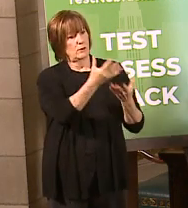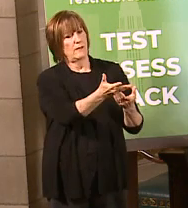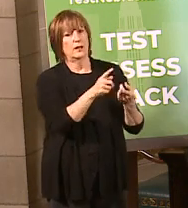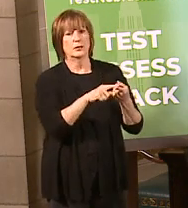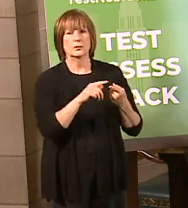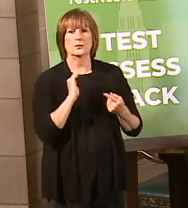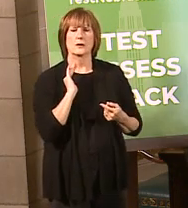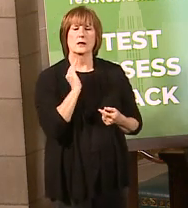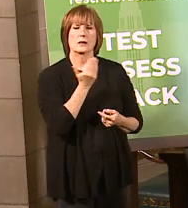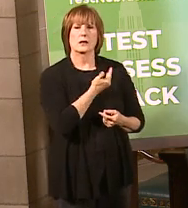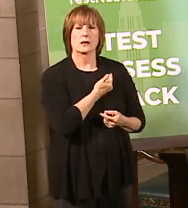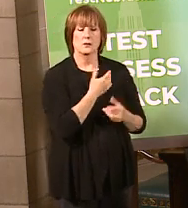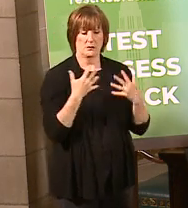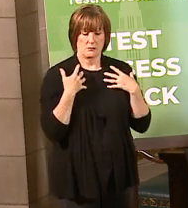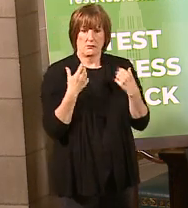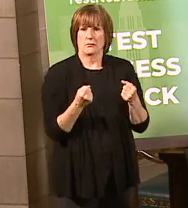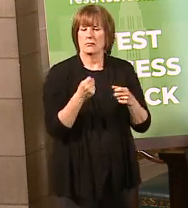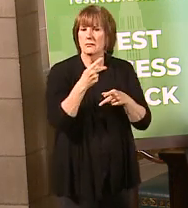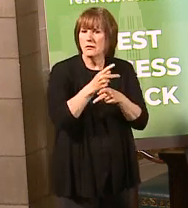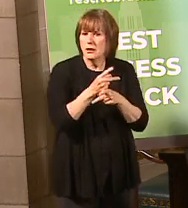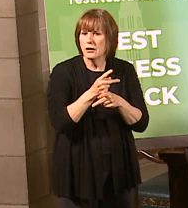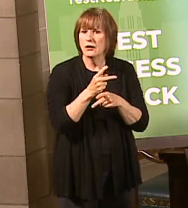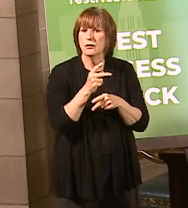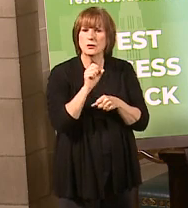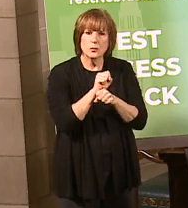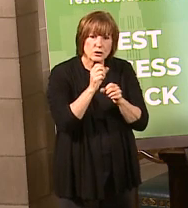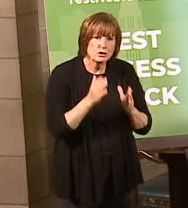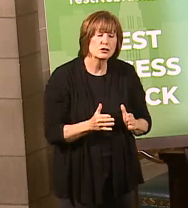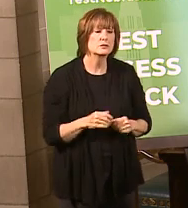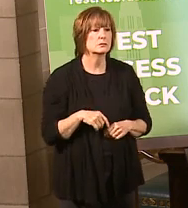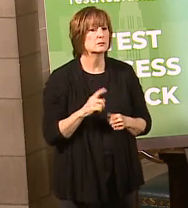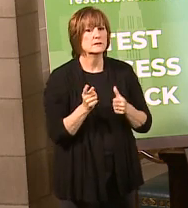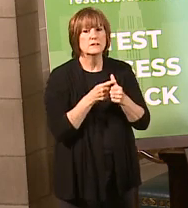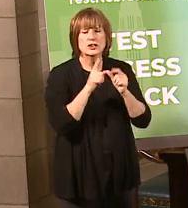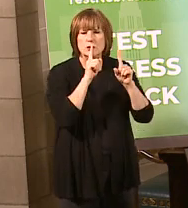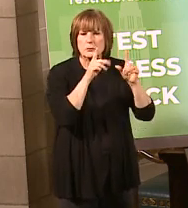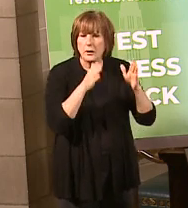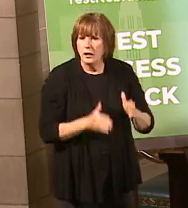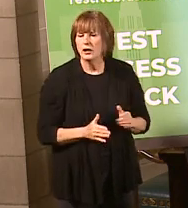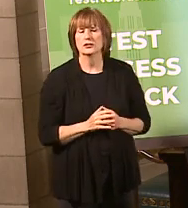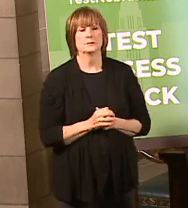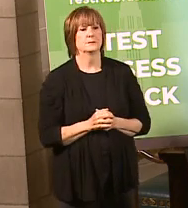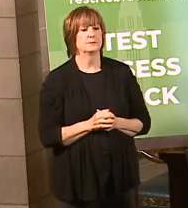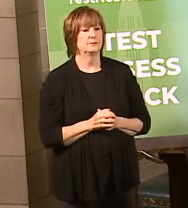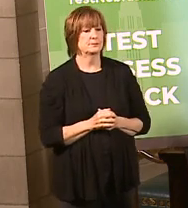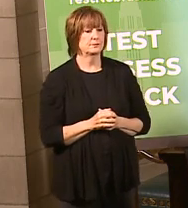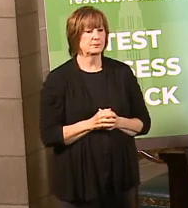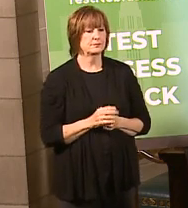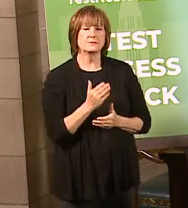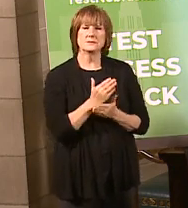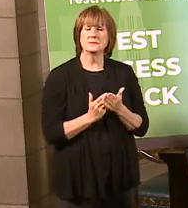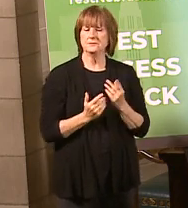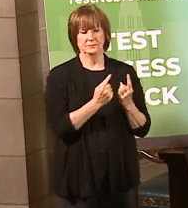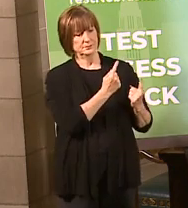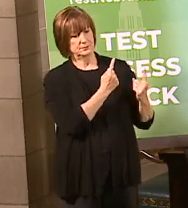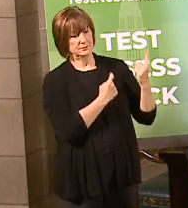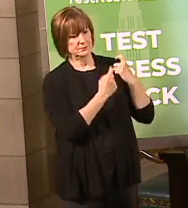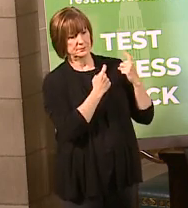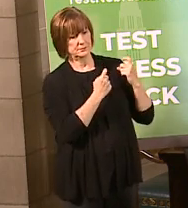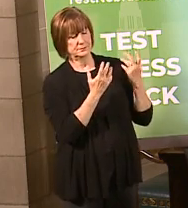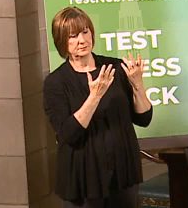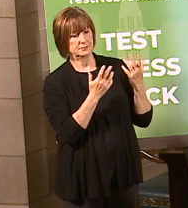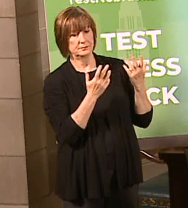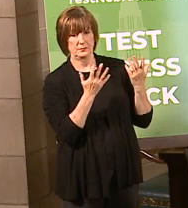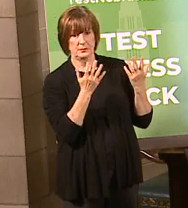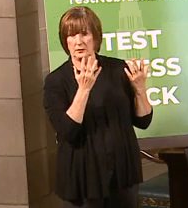healthcare workers, our first responders and so forth. There has been some questions as we are